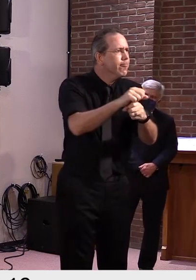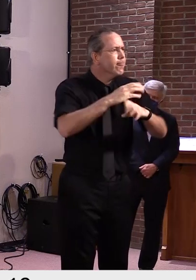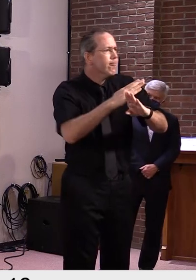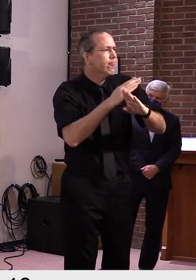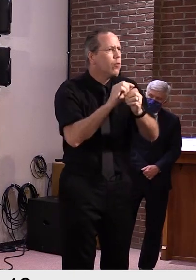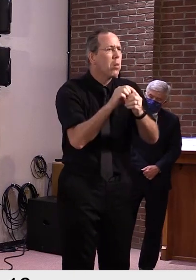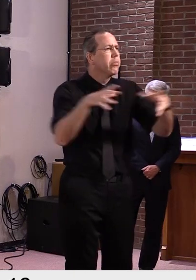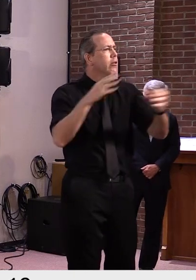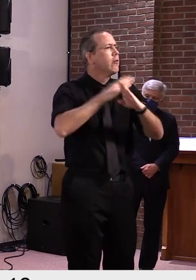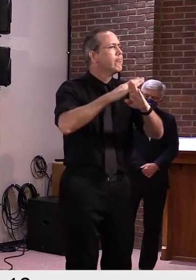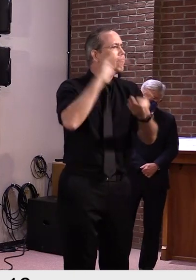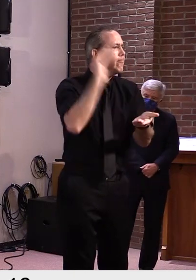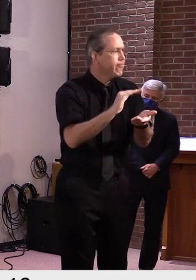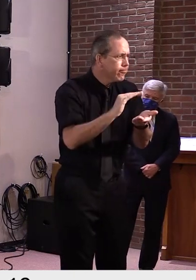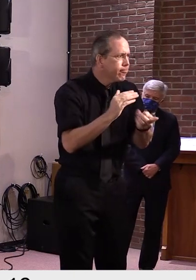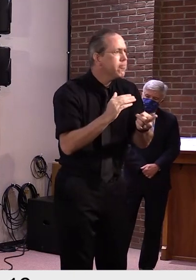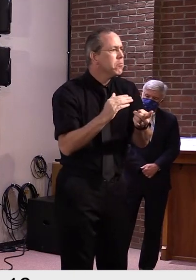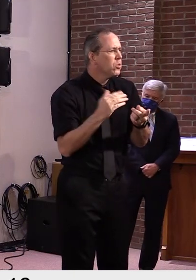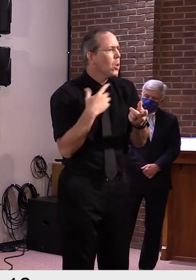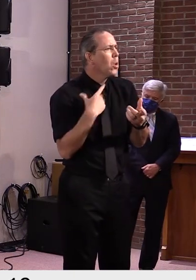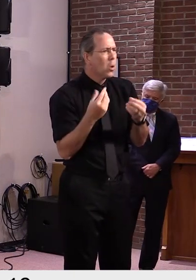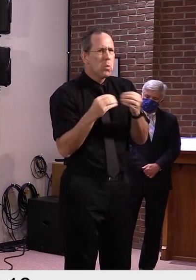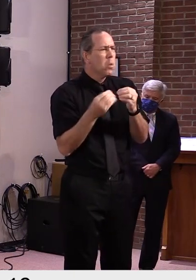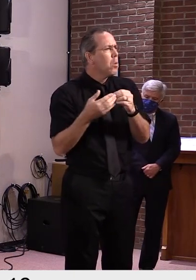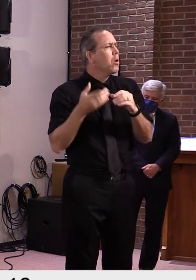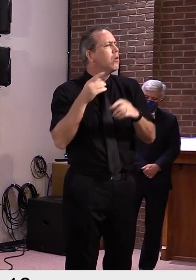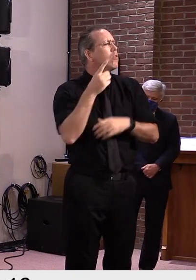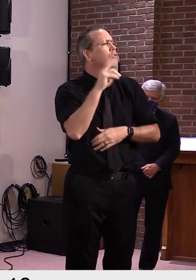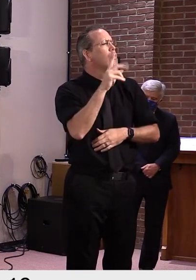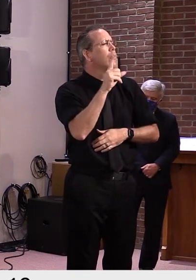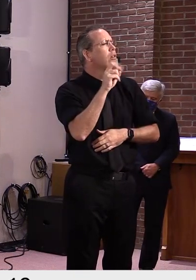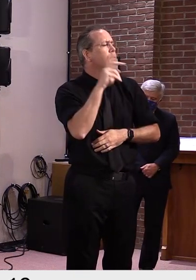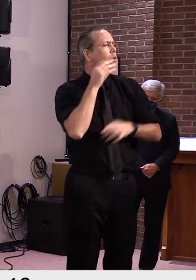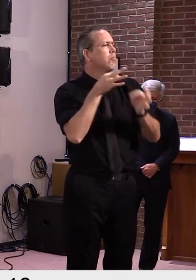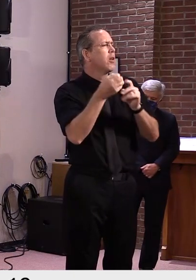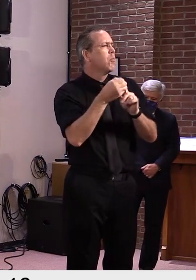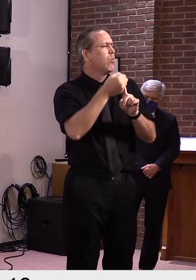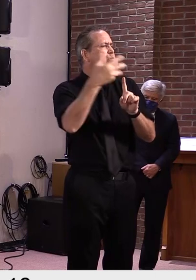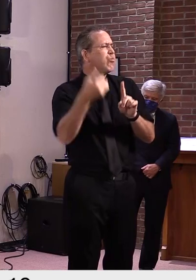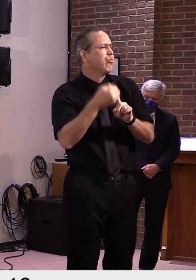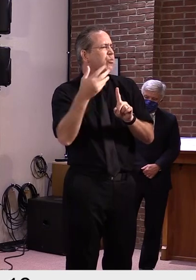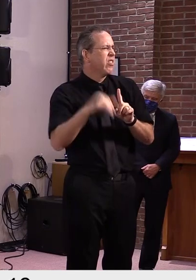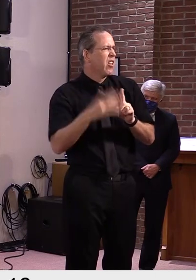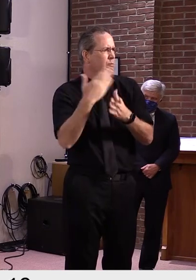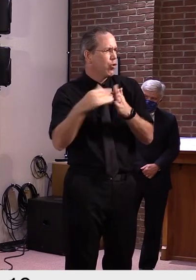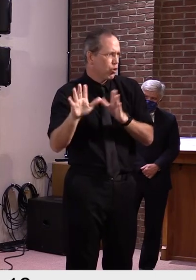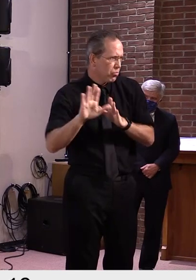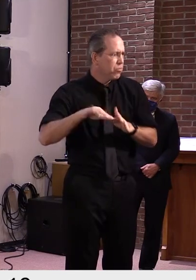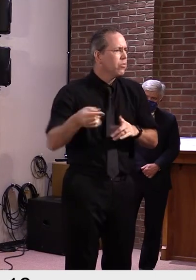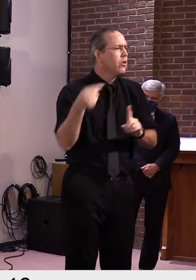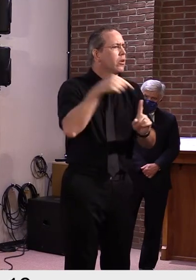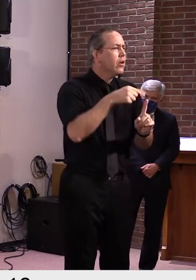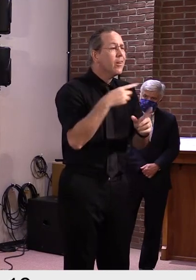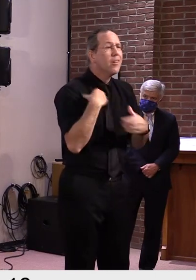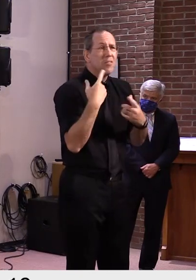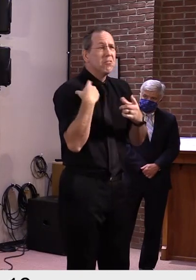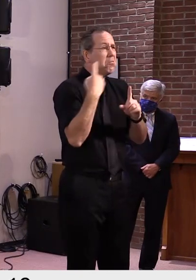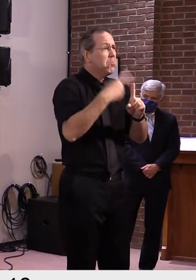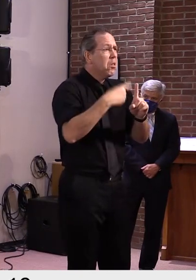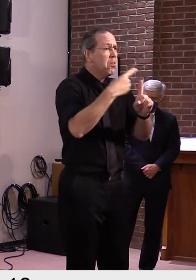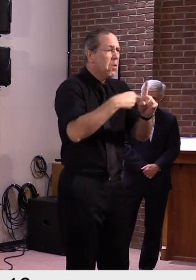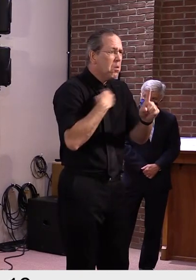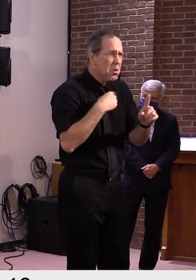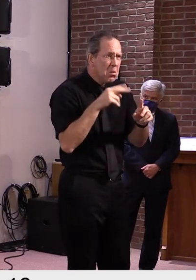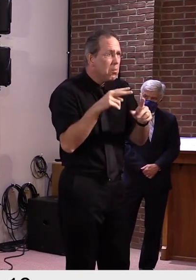in a moment. Importantly for many months we've seen minimal hospitalizations and while sadly